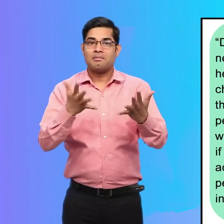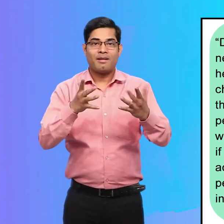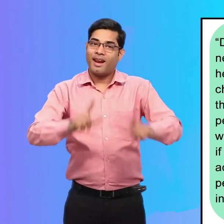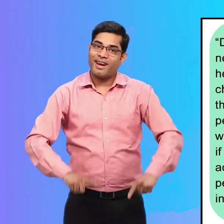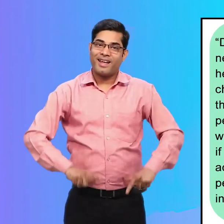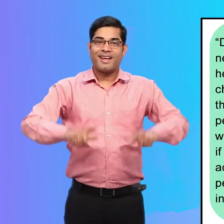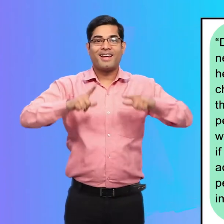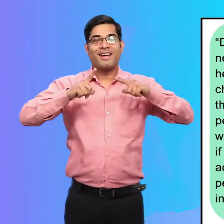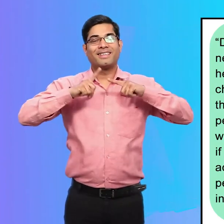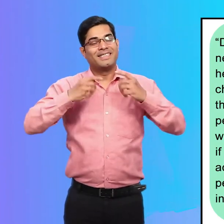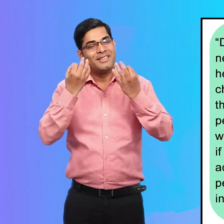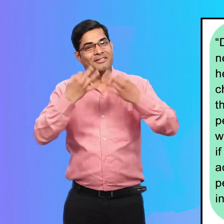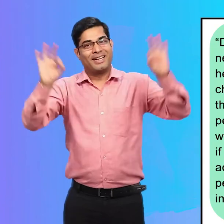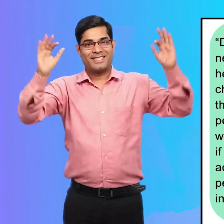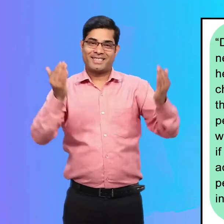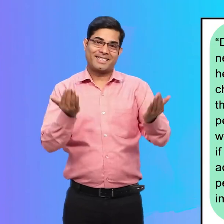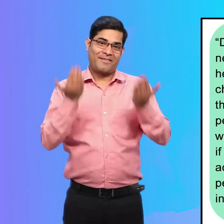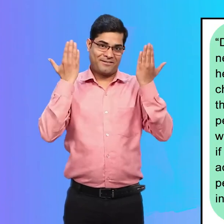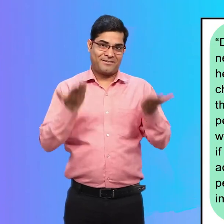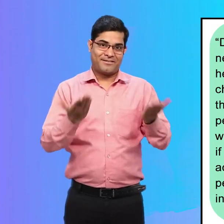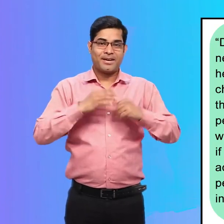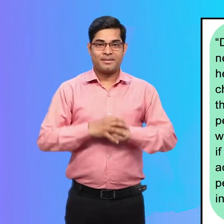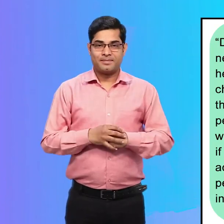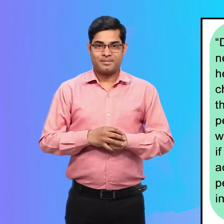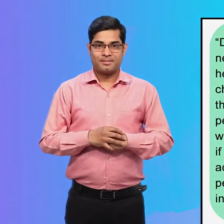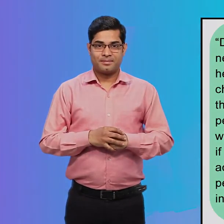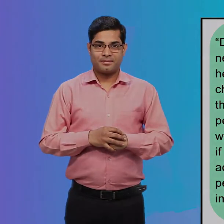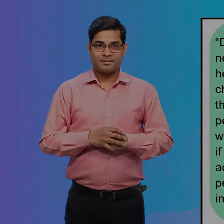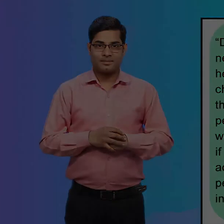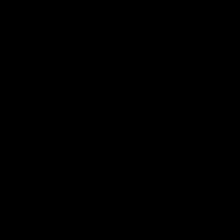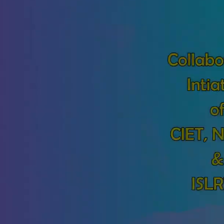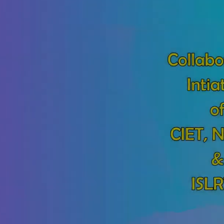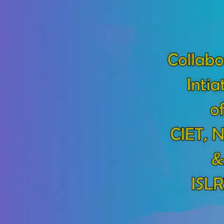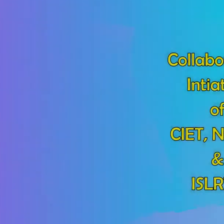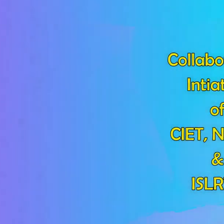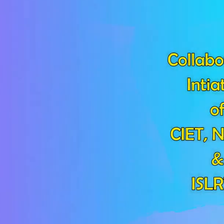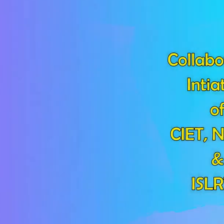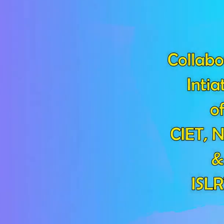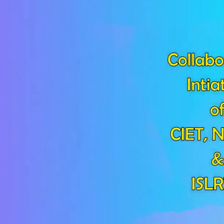independently as well as safely. and change immediately. So, let's read something. You